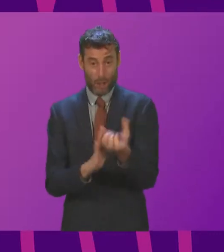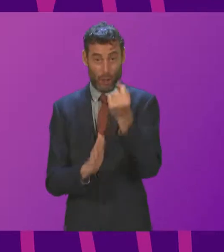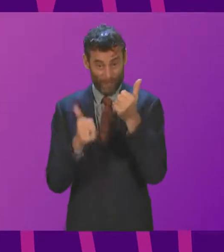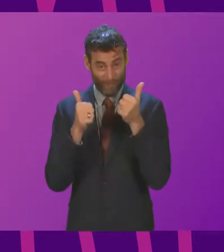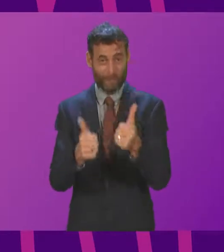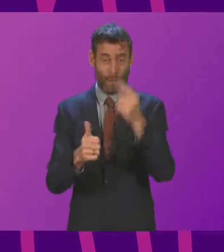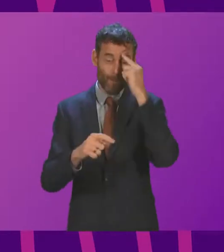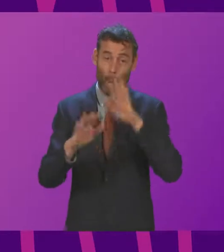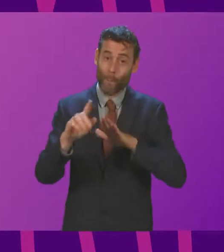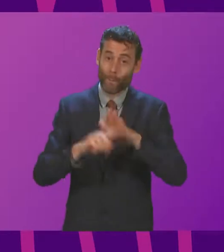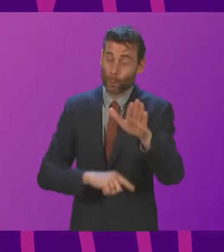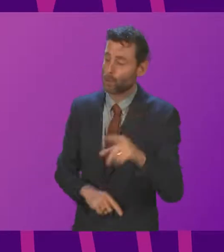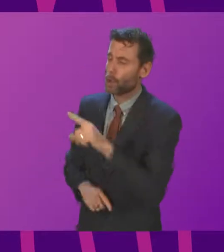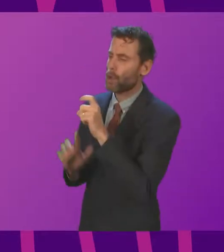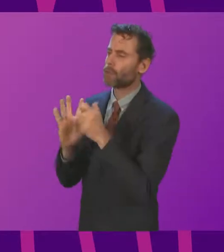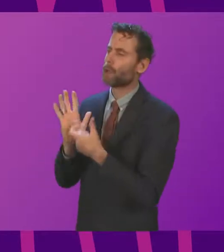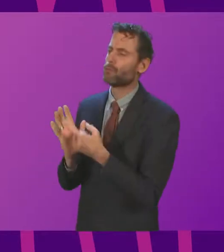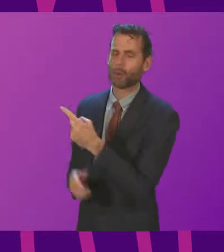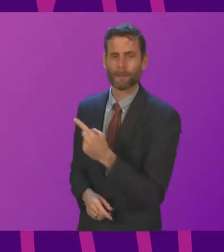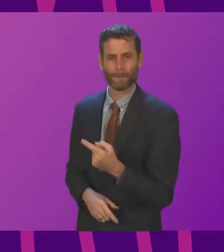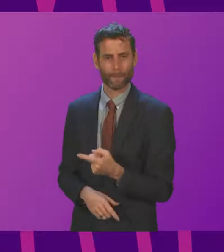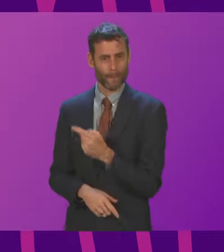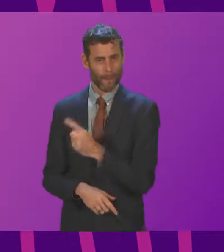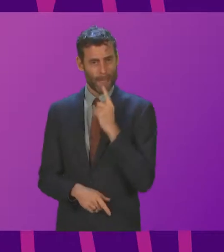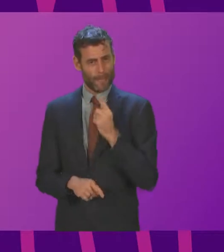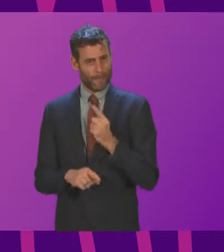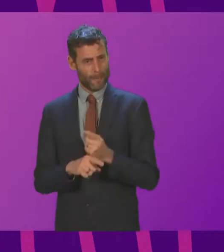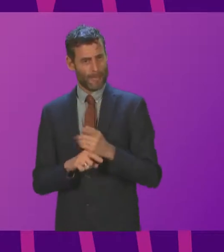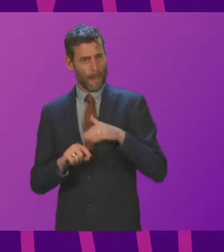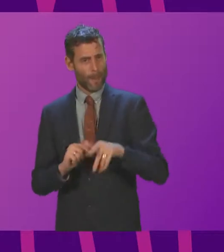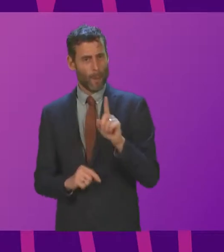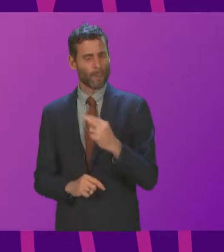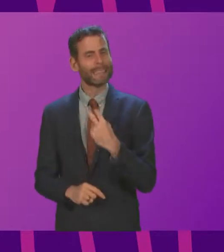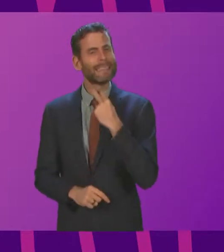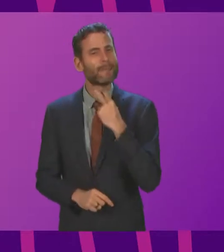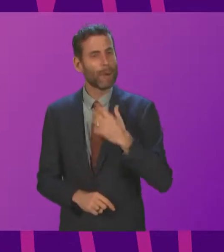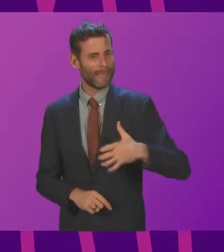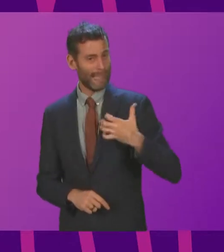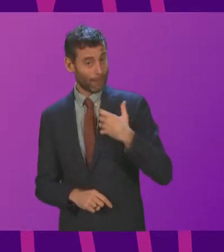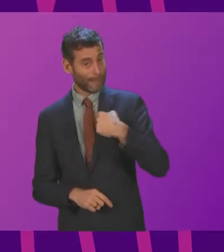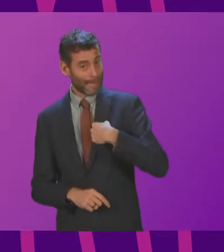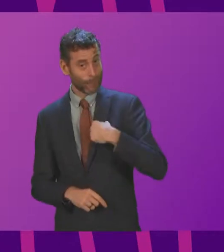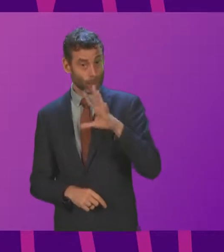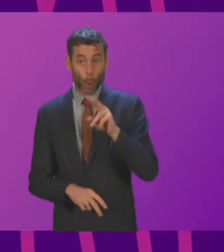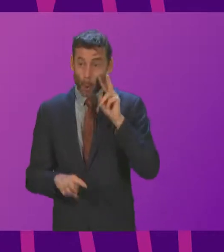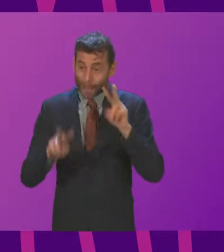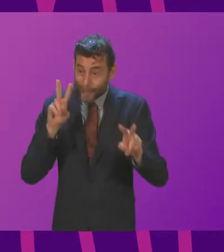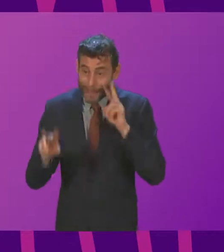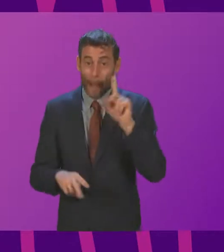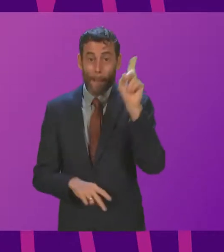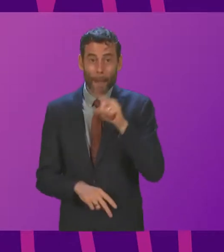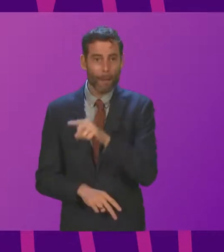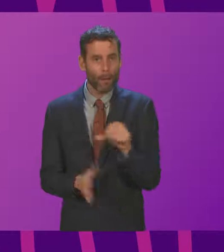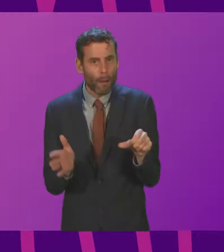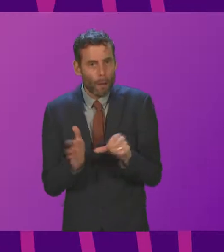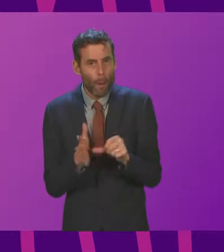Nicholas Sturgeon speaks about disappointment and irritation. If she wants to look for disappointment and irritation, it's commuters who have been putting up